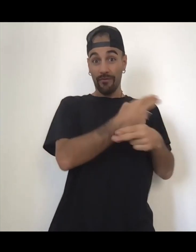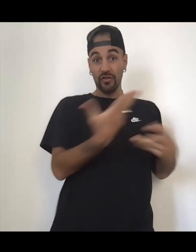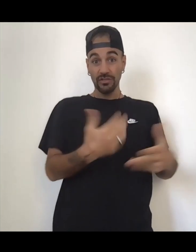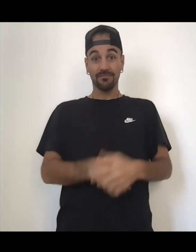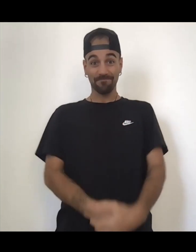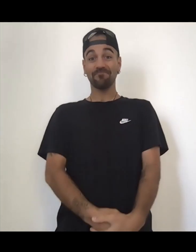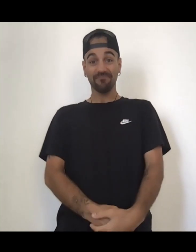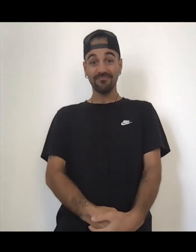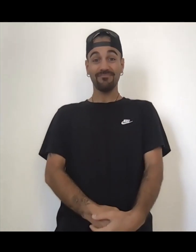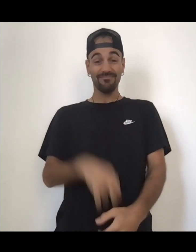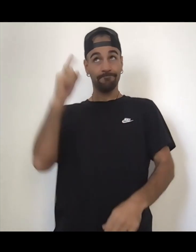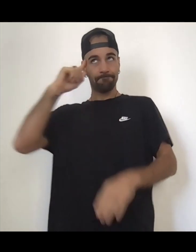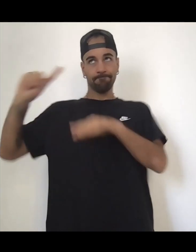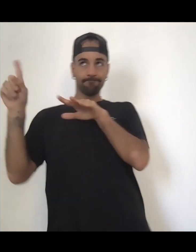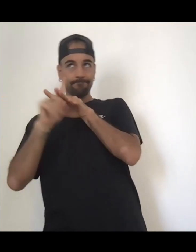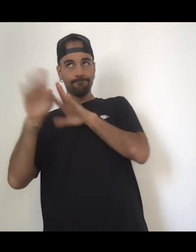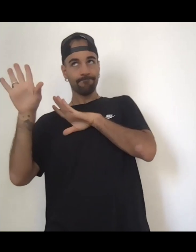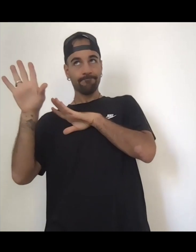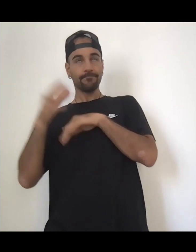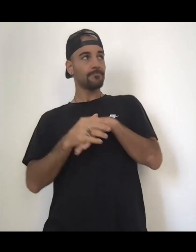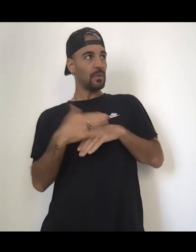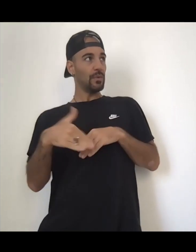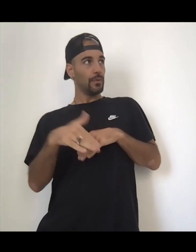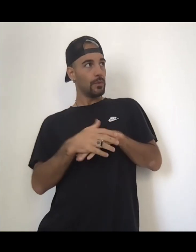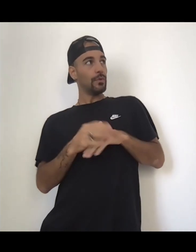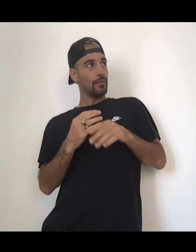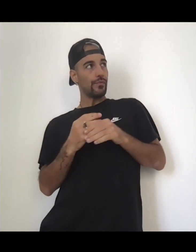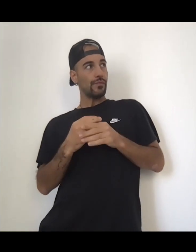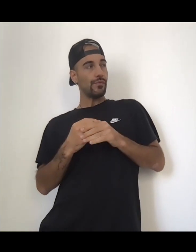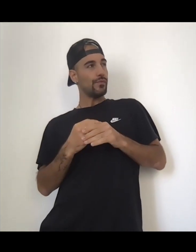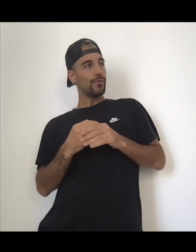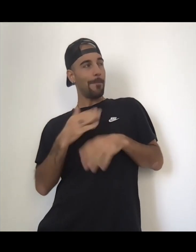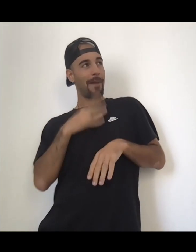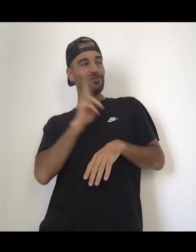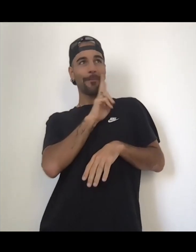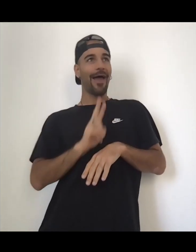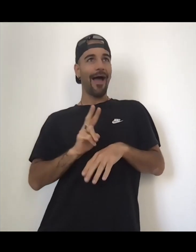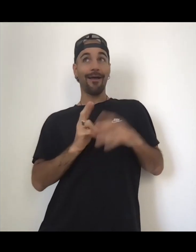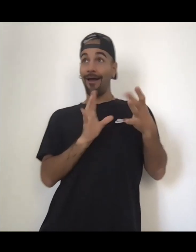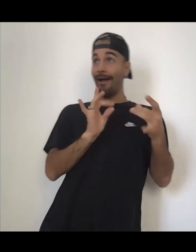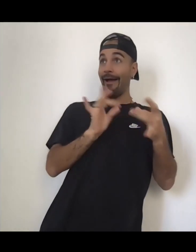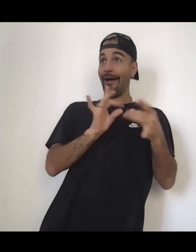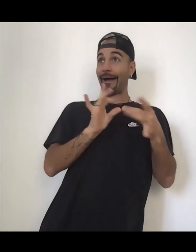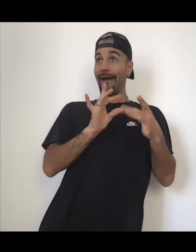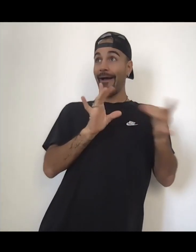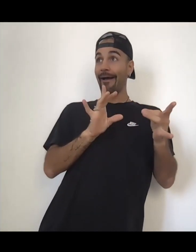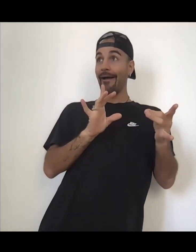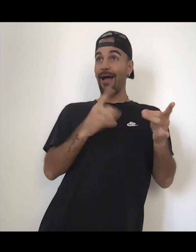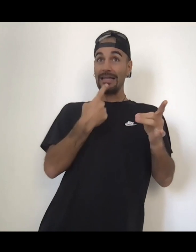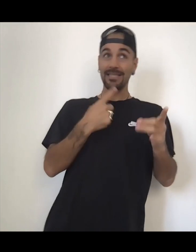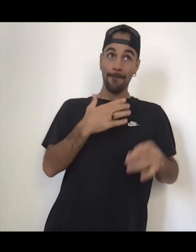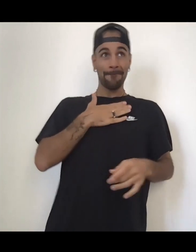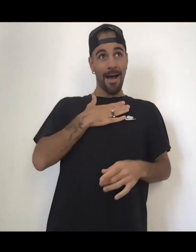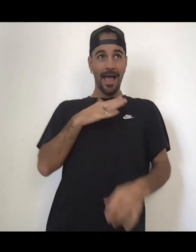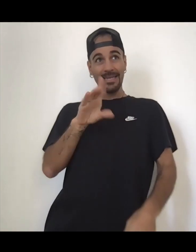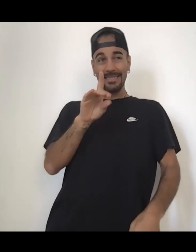I hate that I, sorry, not my other Gemini twins in here. I'm like, stop calling everyone my dear because it sounds very female-driven although it